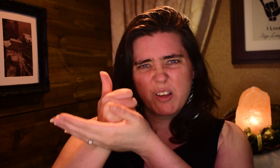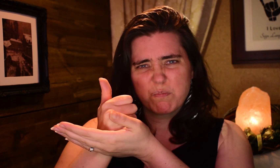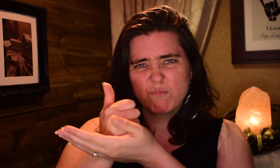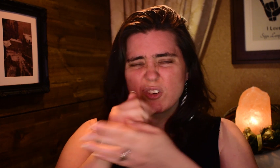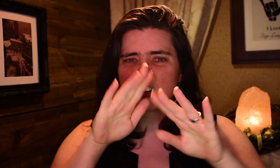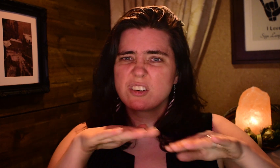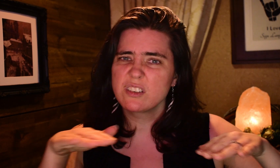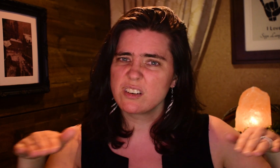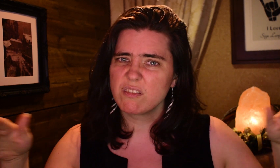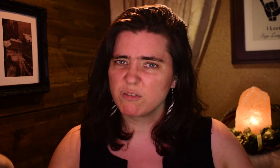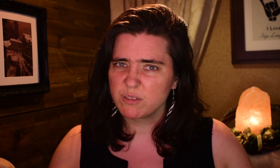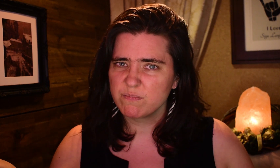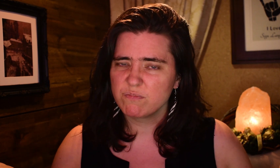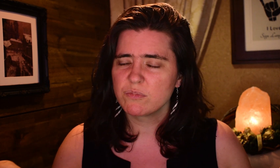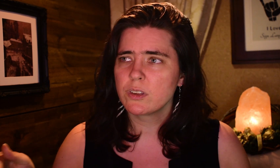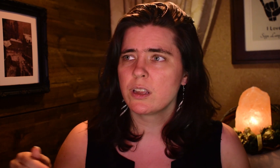So I would help children.